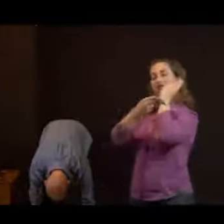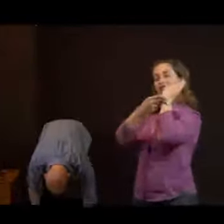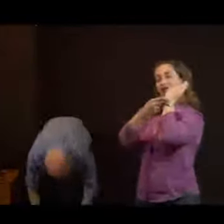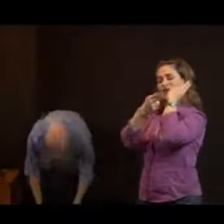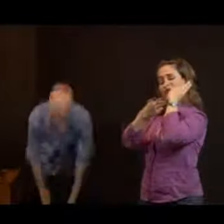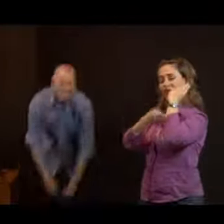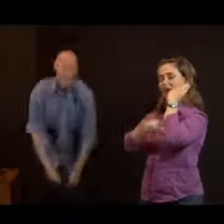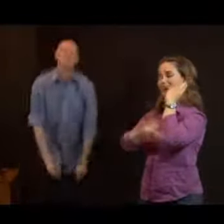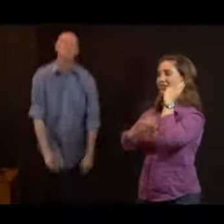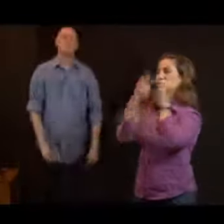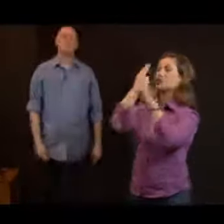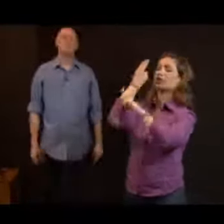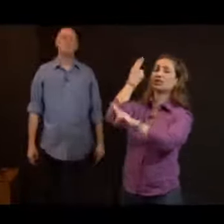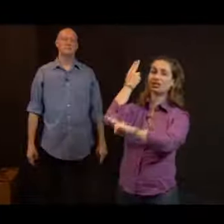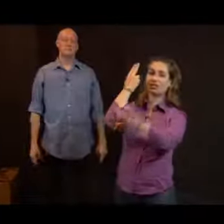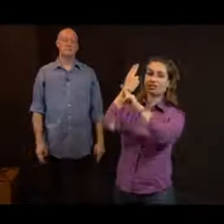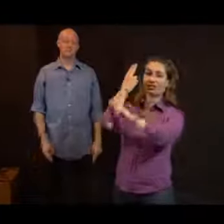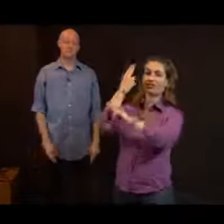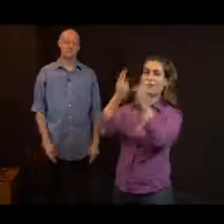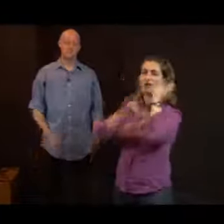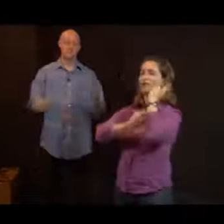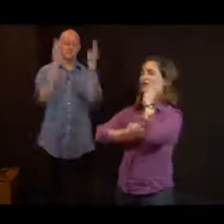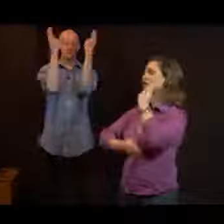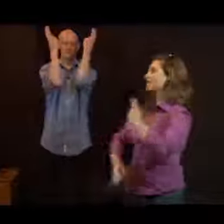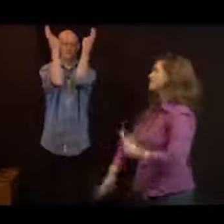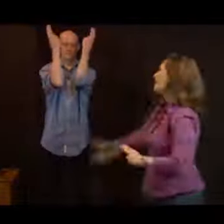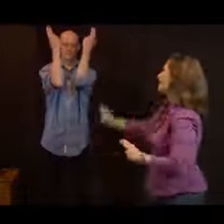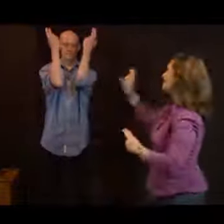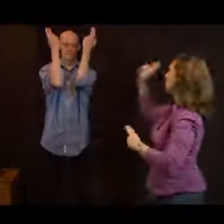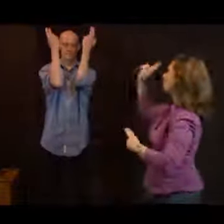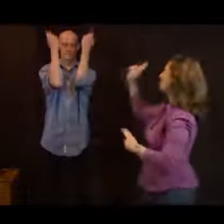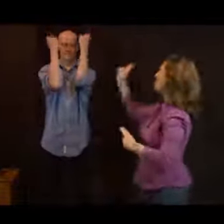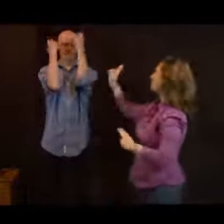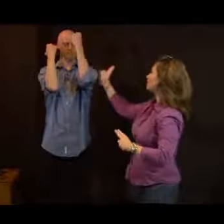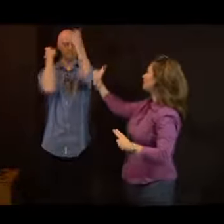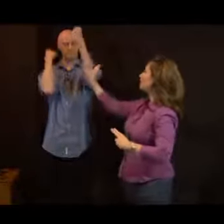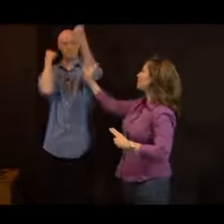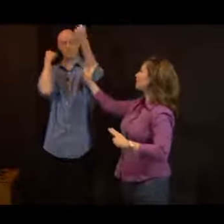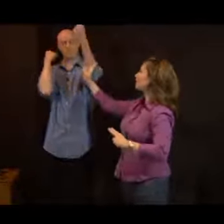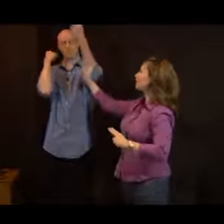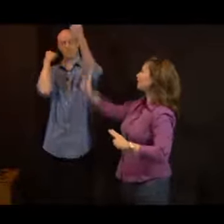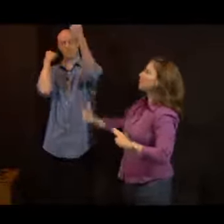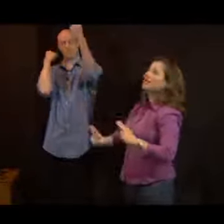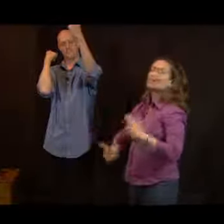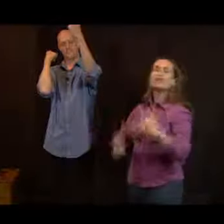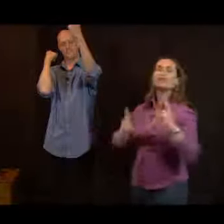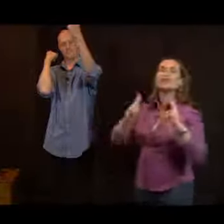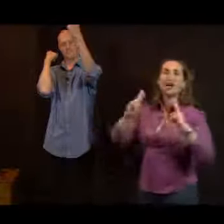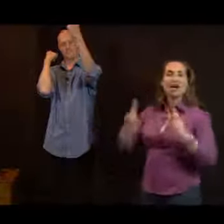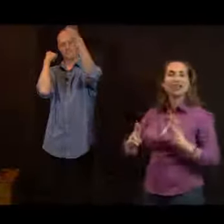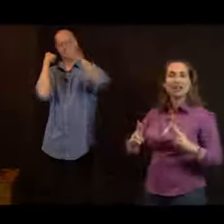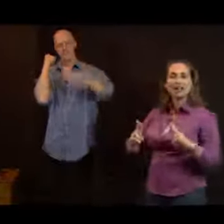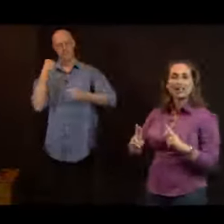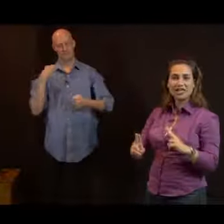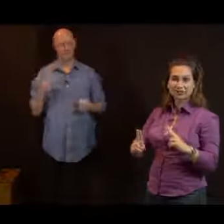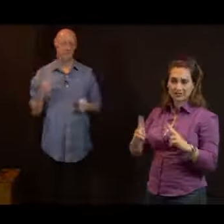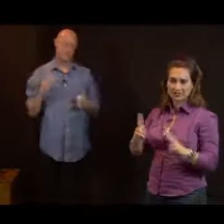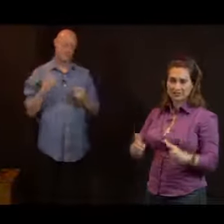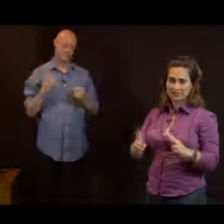us also however have these shields. Our forearms are our shields. If you touch someone on their shield, dink, they survive and they continue to fight the